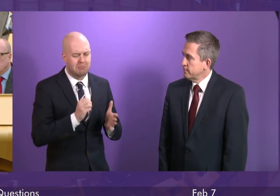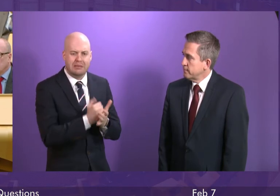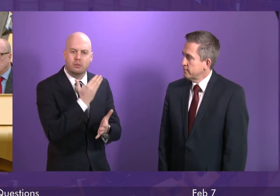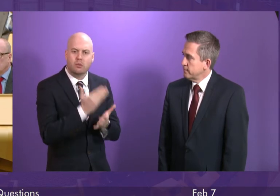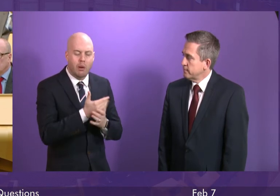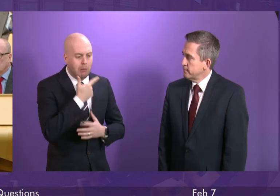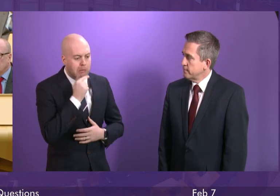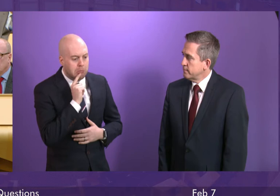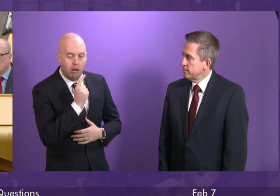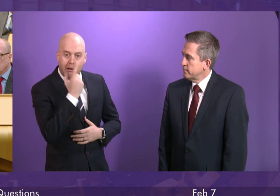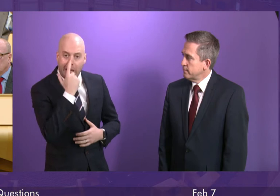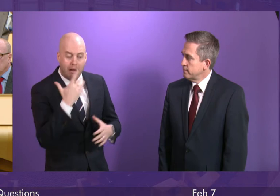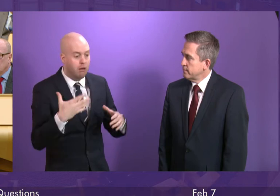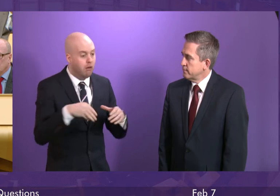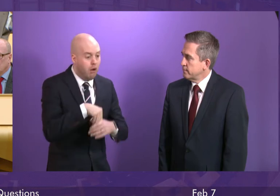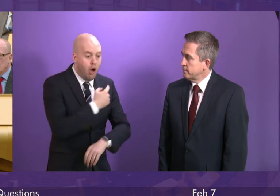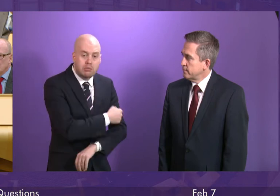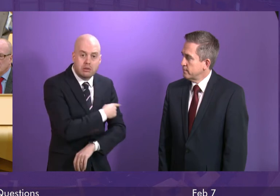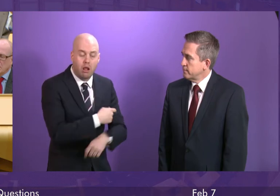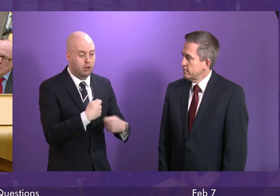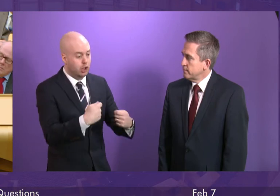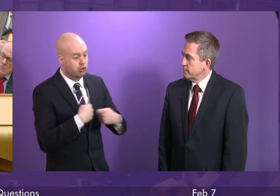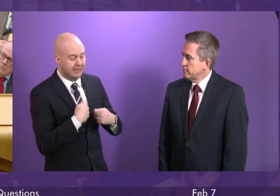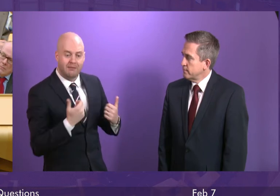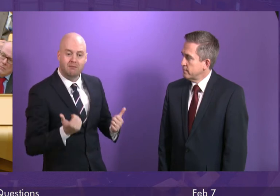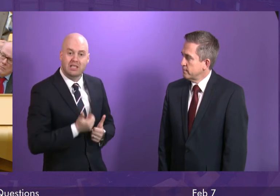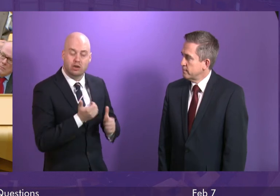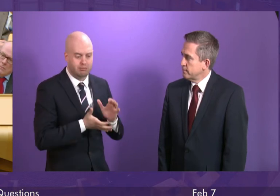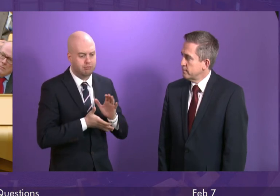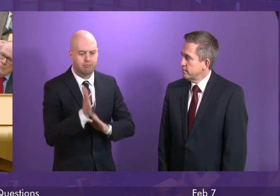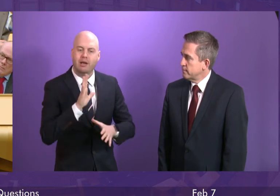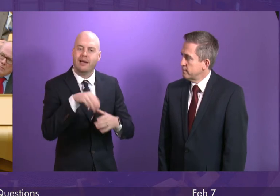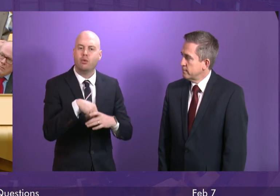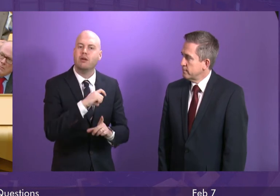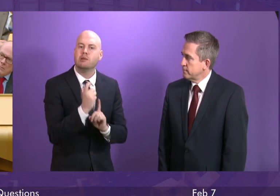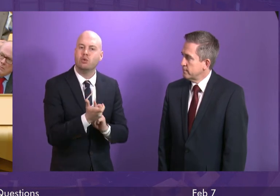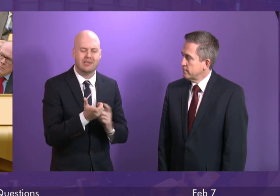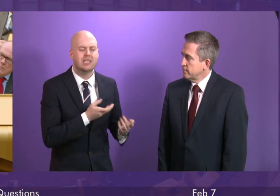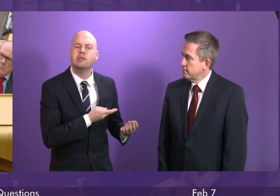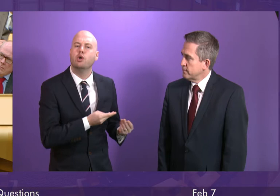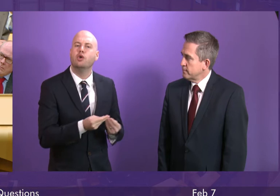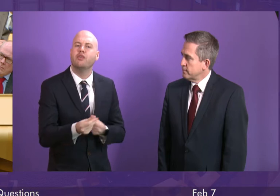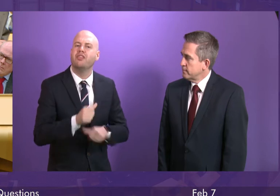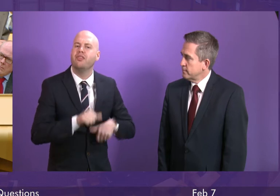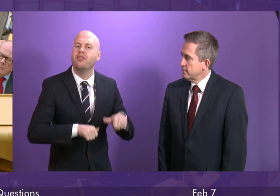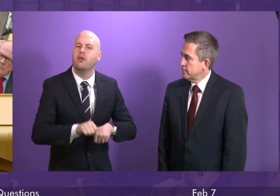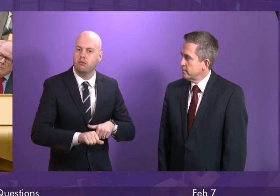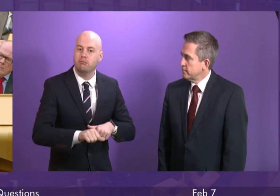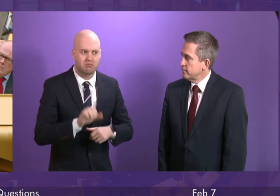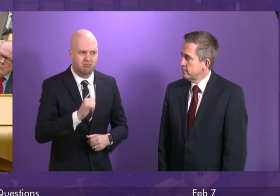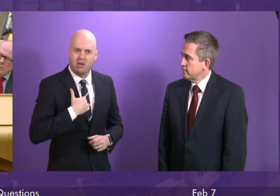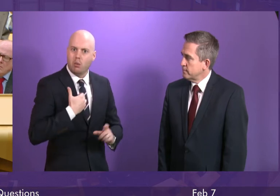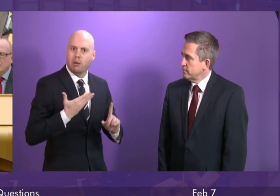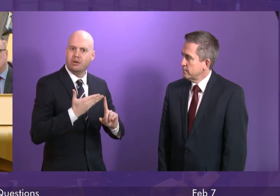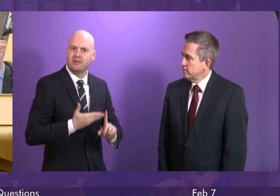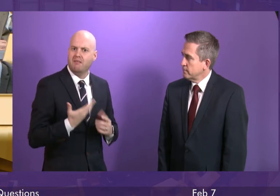that journey through hospital and out into the community as efficiently and as smoothly as they possibly can do. Those are our objectives.